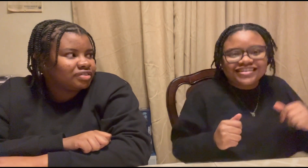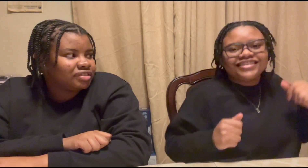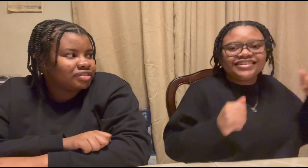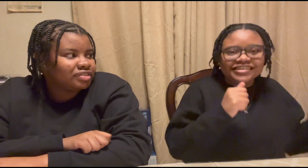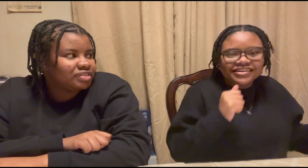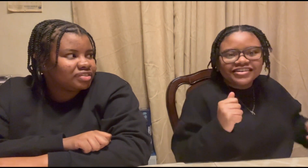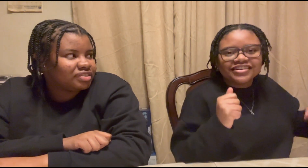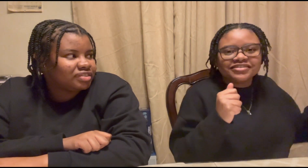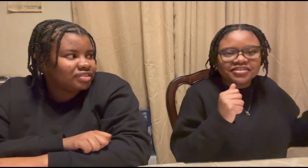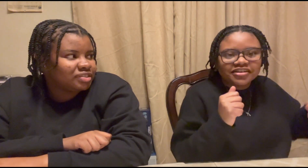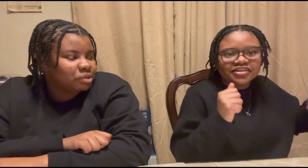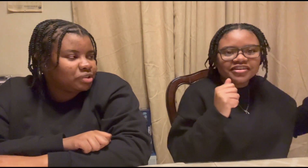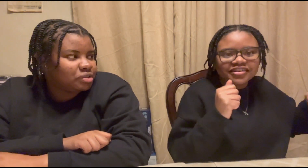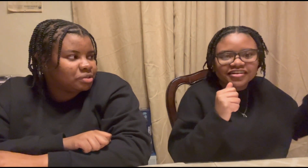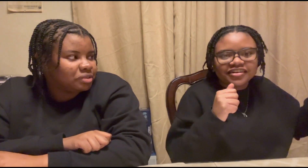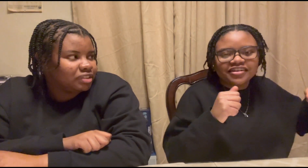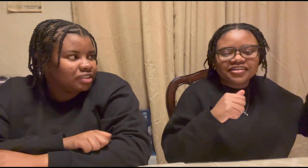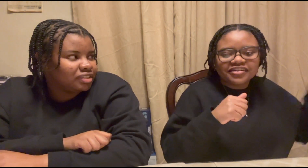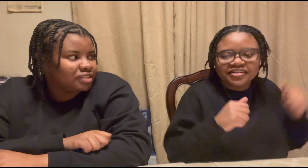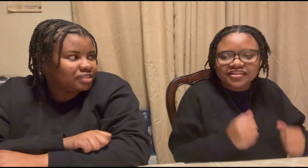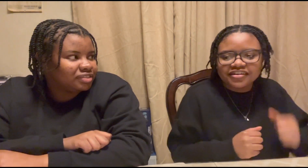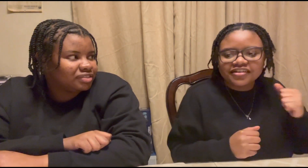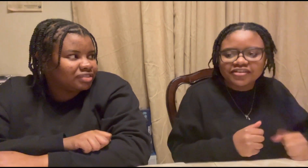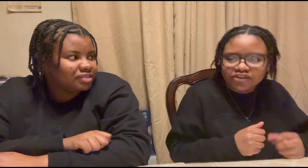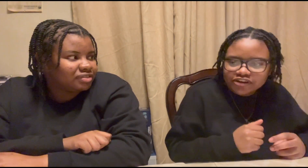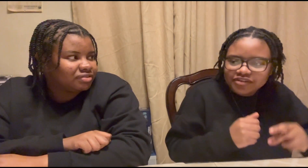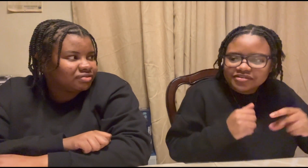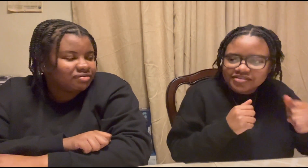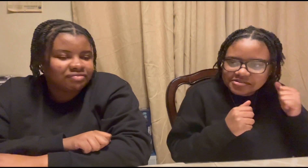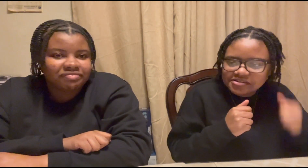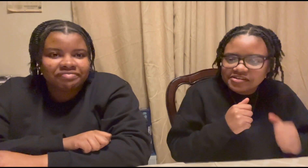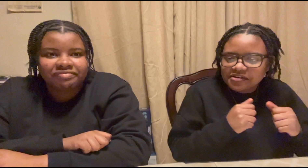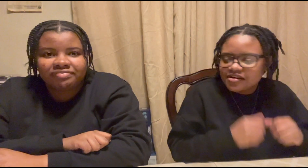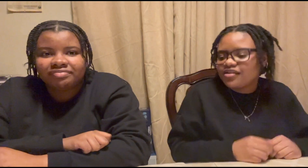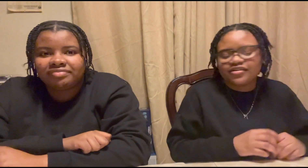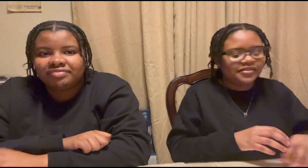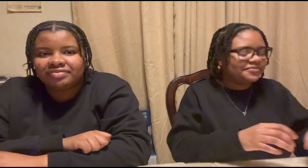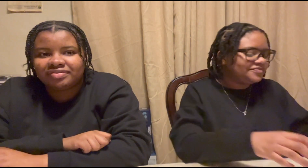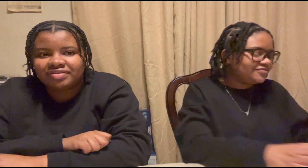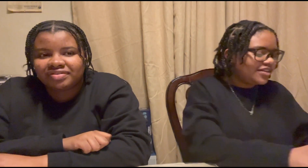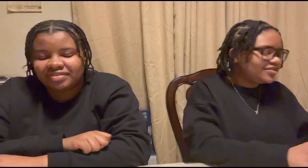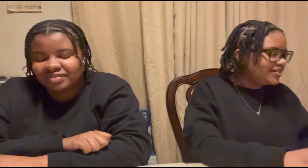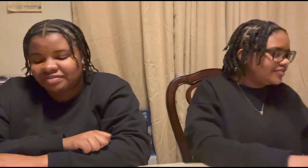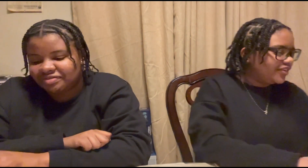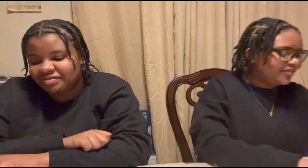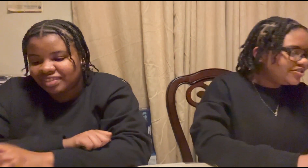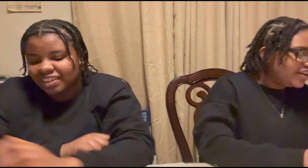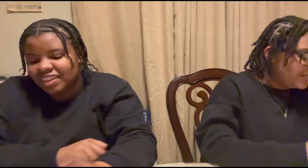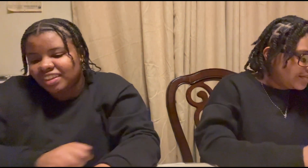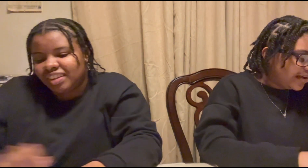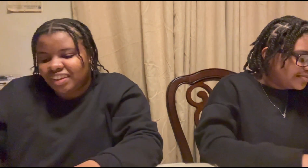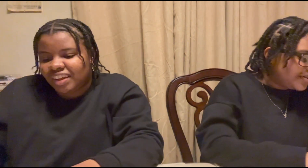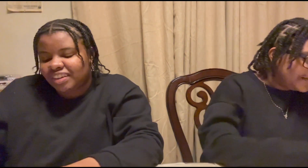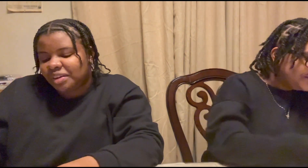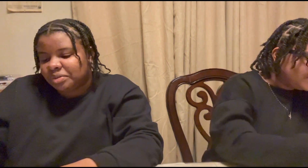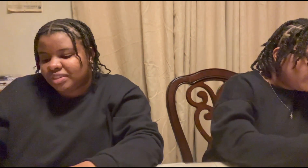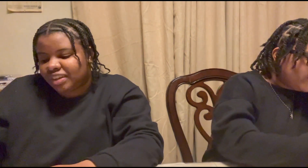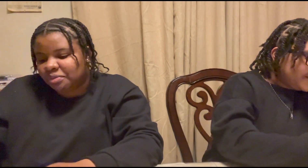hey okay she not feeling she not with the ones that was tough